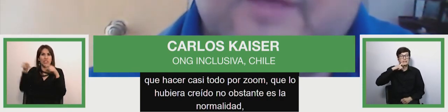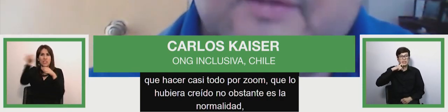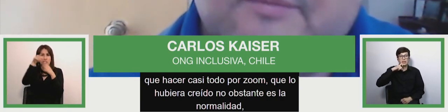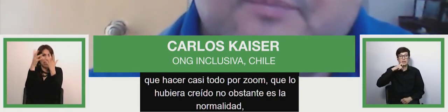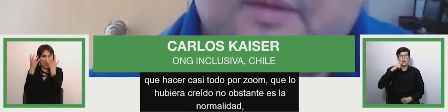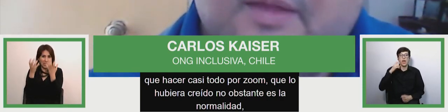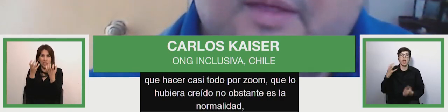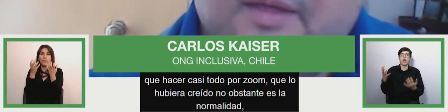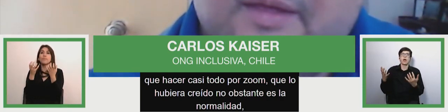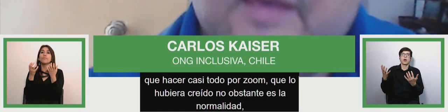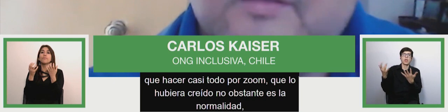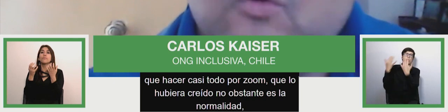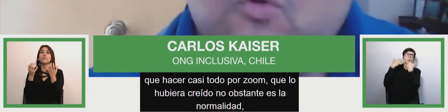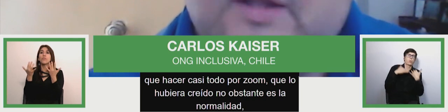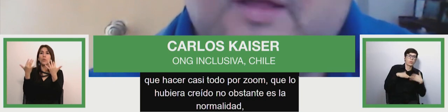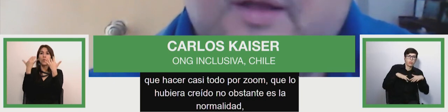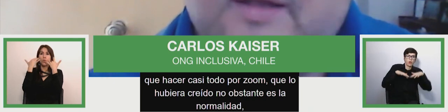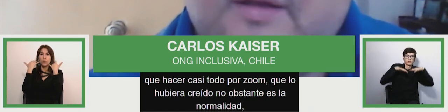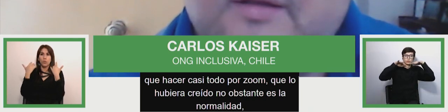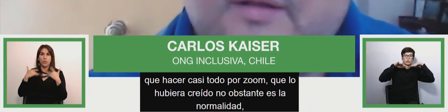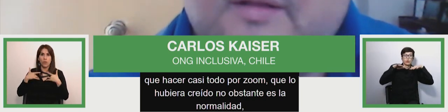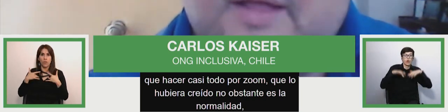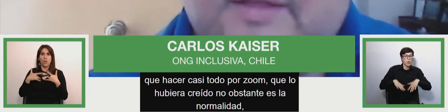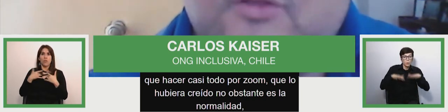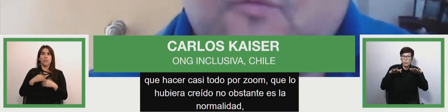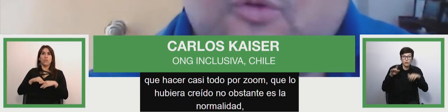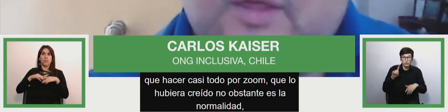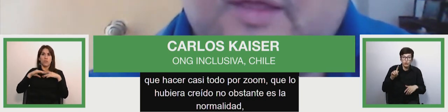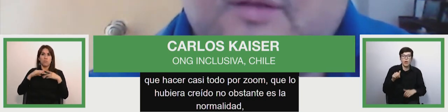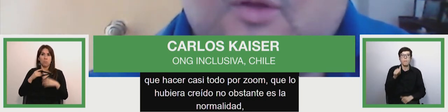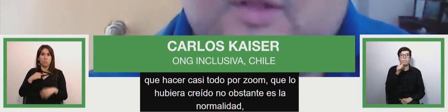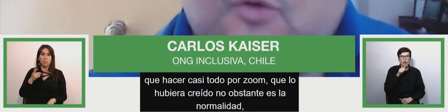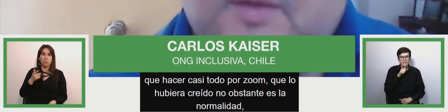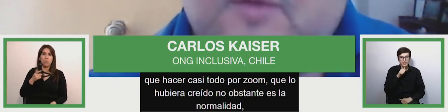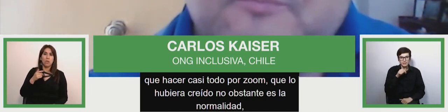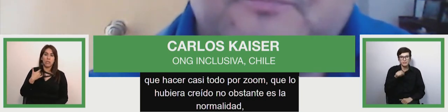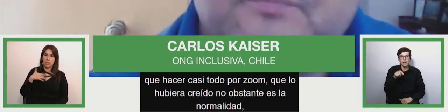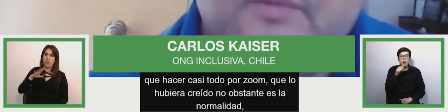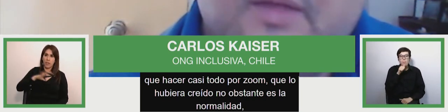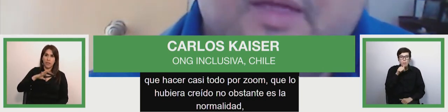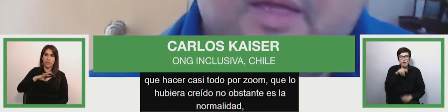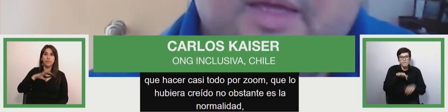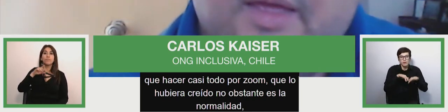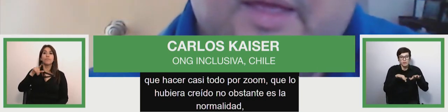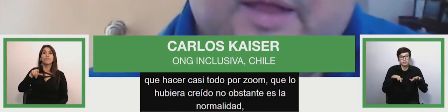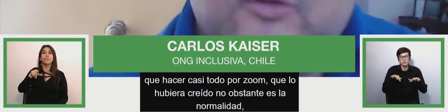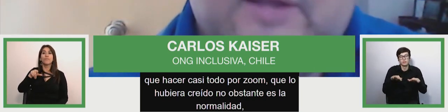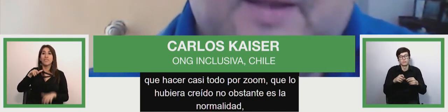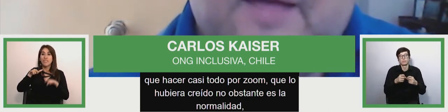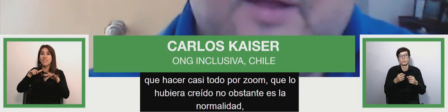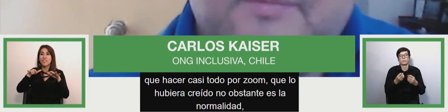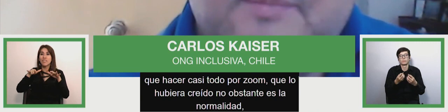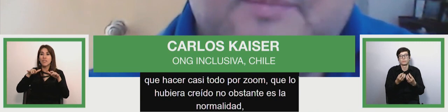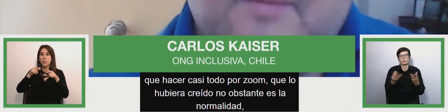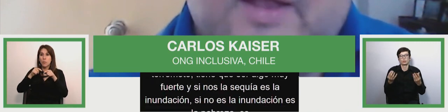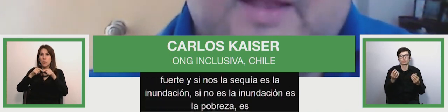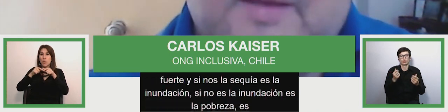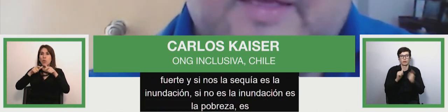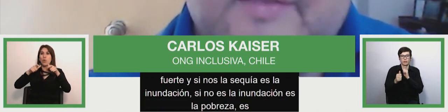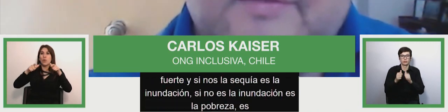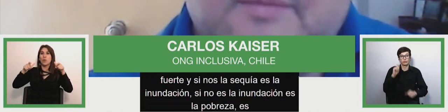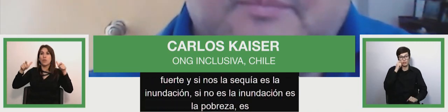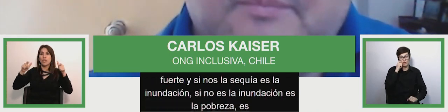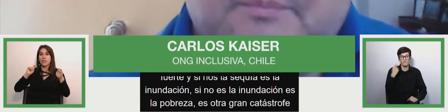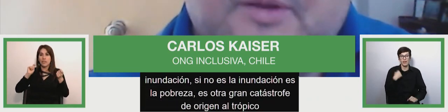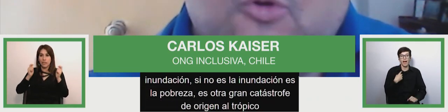it it we have earth tremors we don't even feel them other if not that we have the drought and if not that we have flood and if not